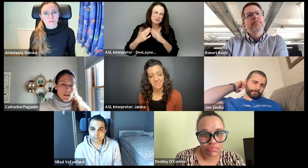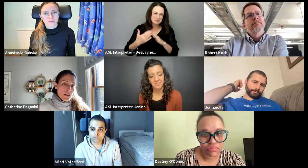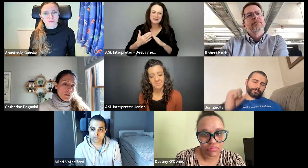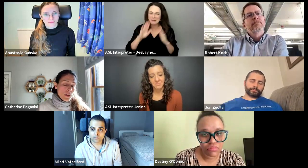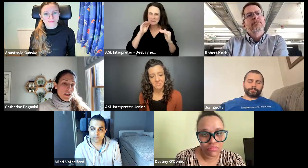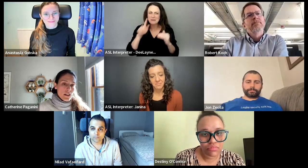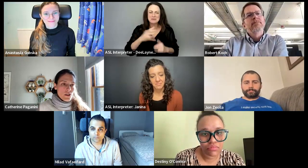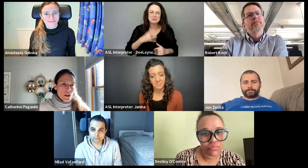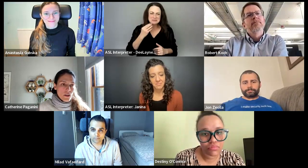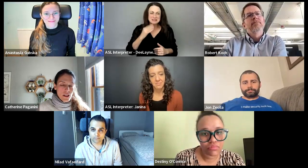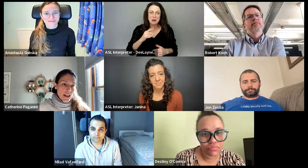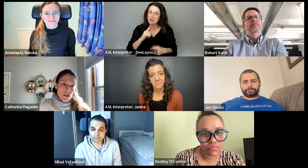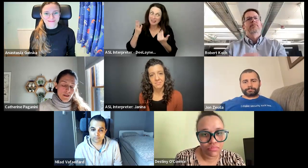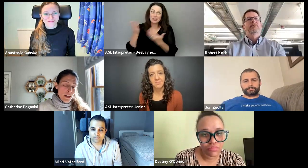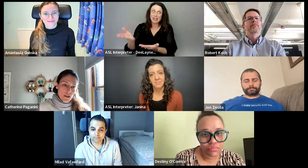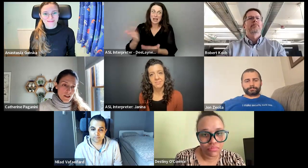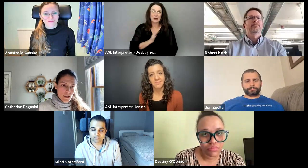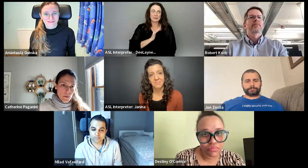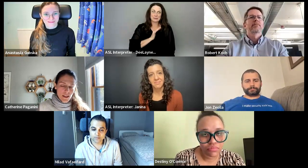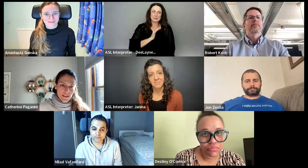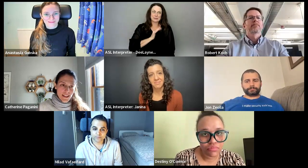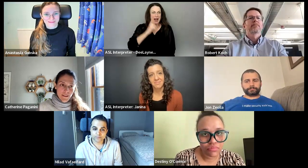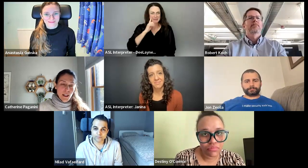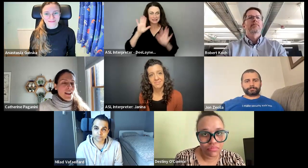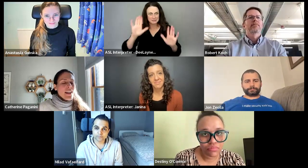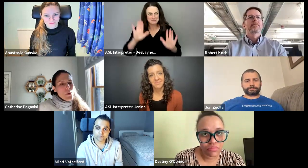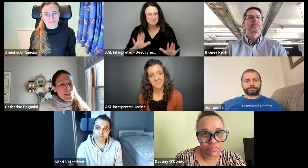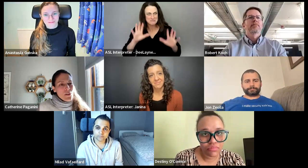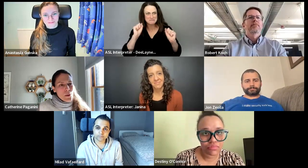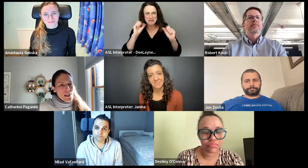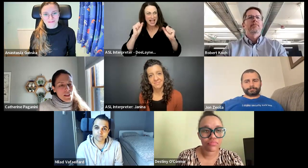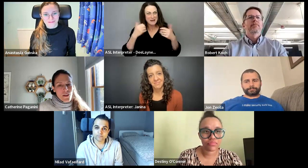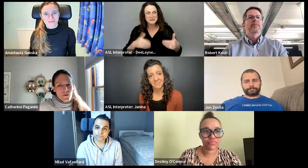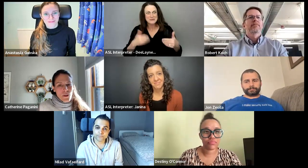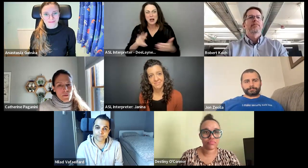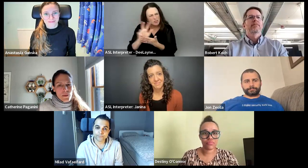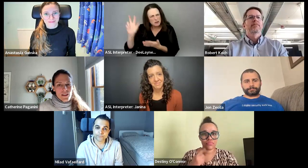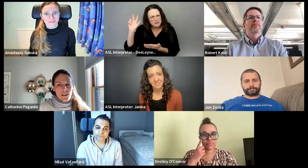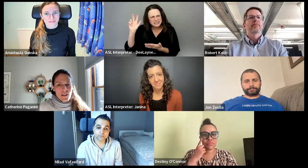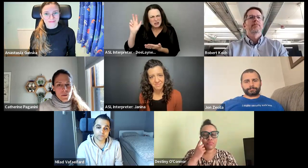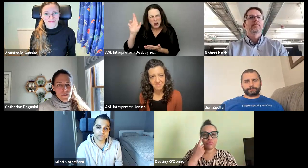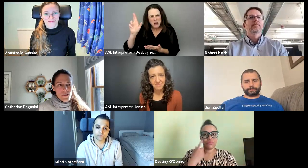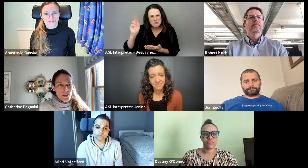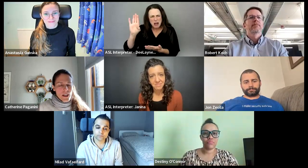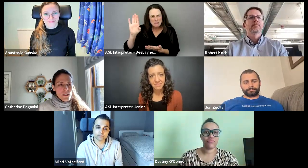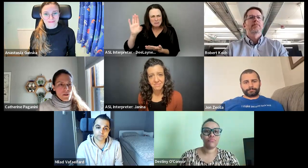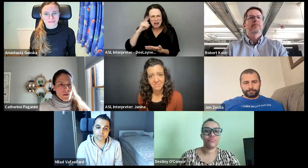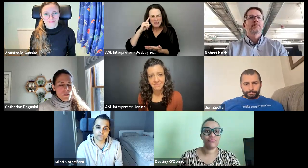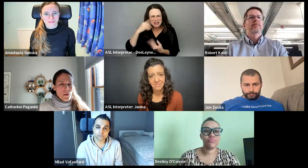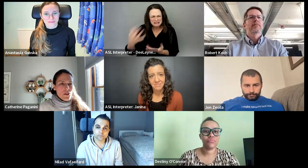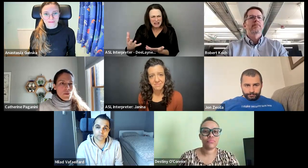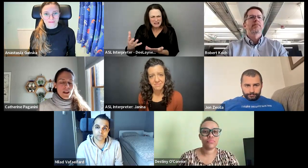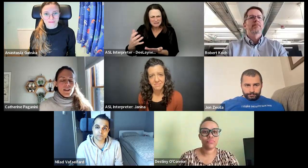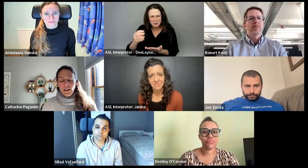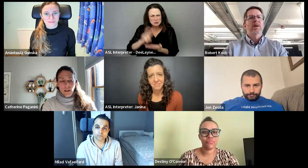it seems to be really there. So I just, I just think it's amazing. It's like really, was it three weeks ago from destiny that we gave it to them? I don't know.